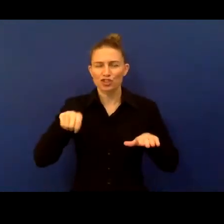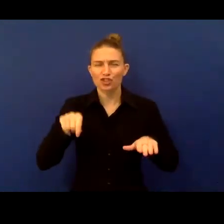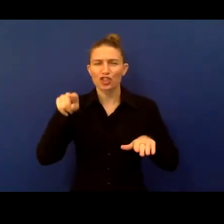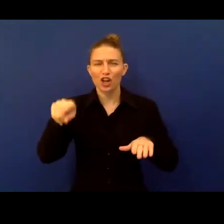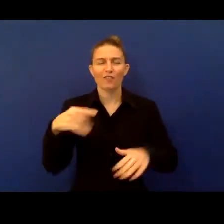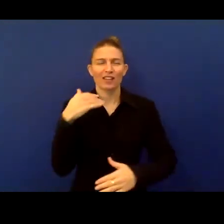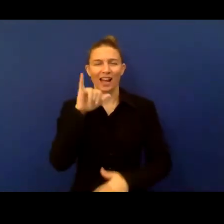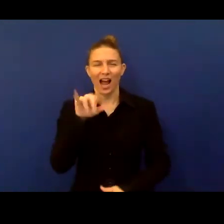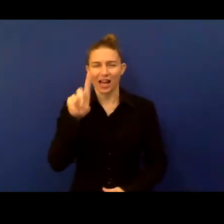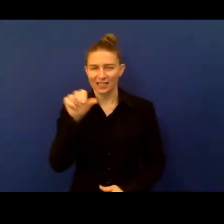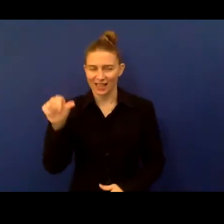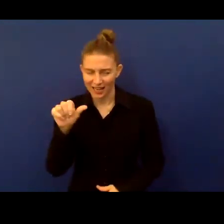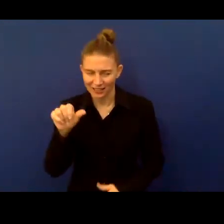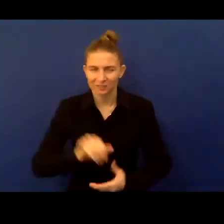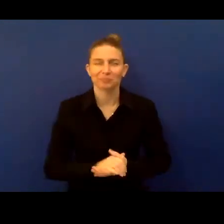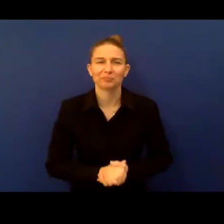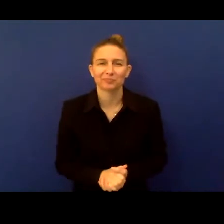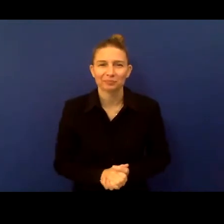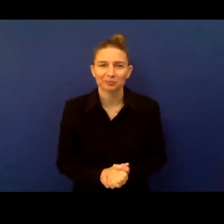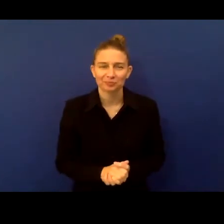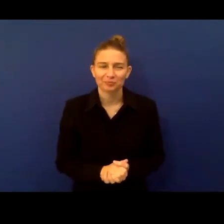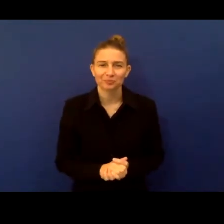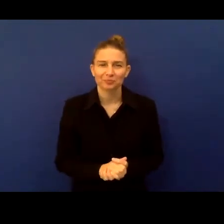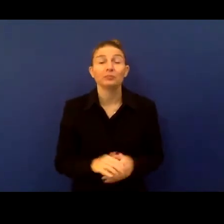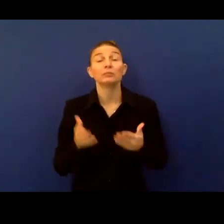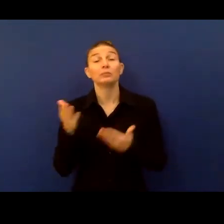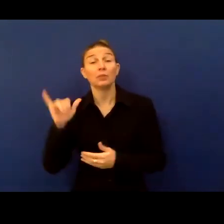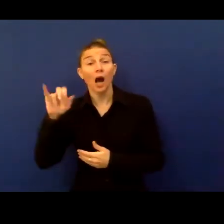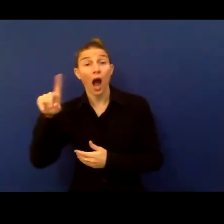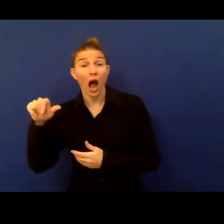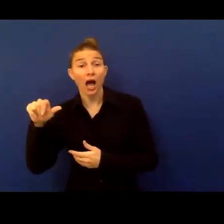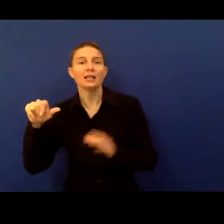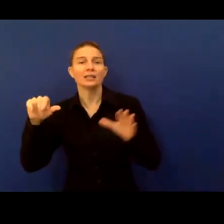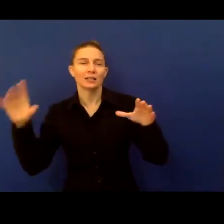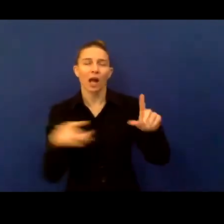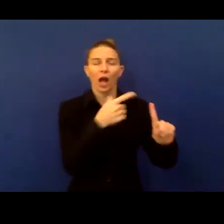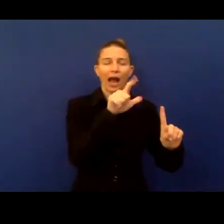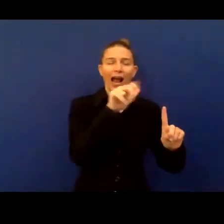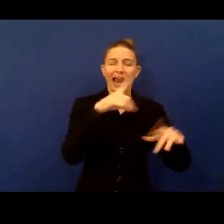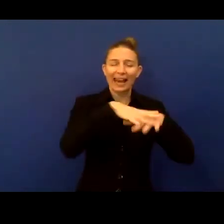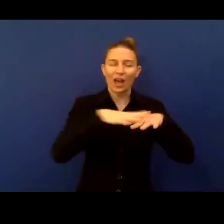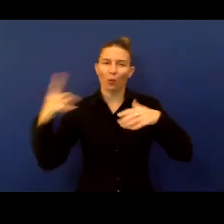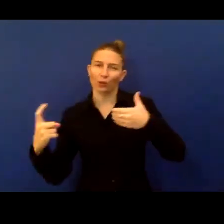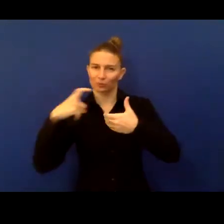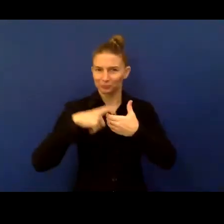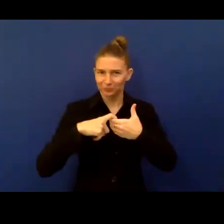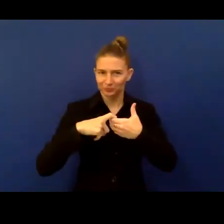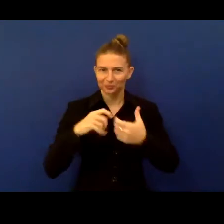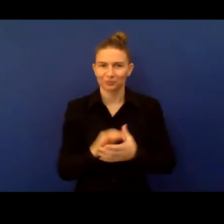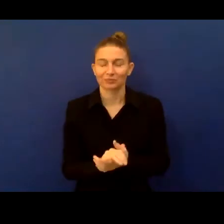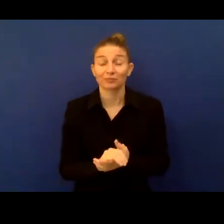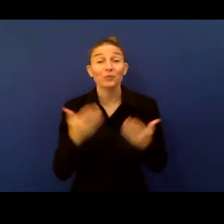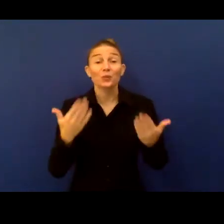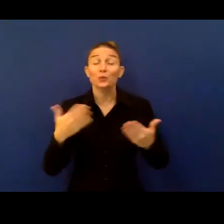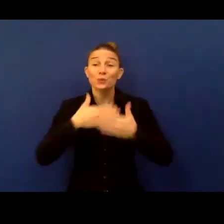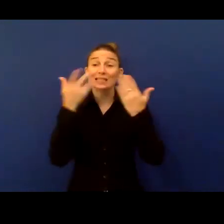and Development Consortium, which is a member of the GLAAD network. We have an excellent range of speakers for